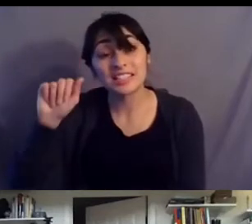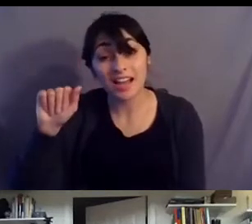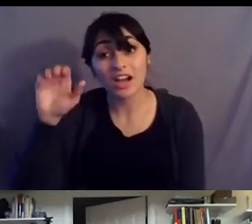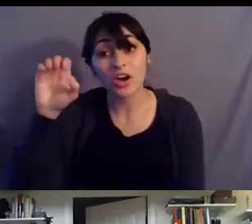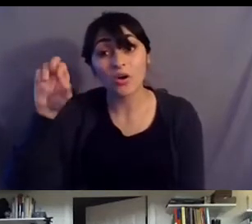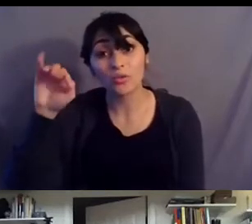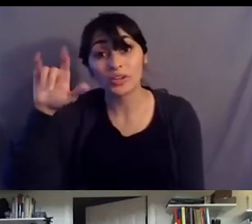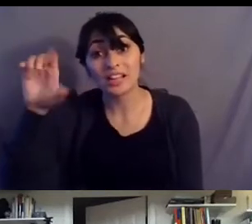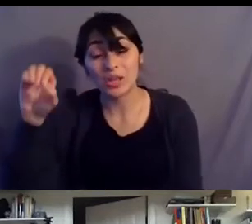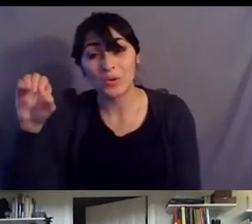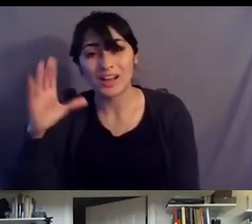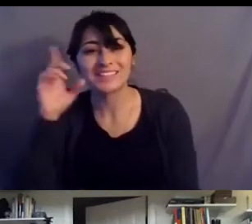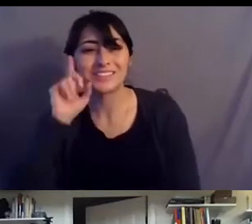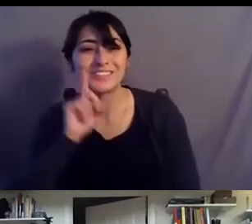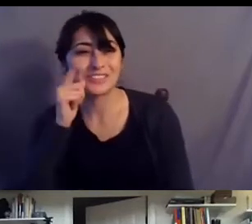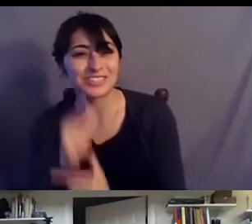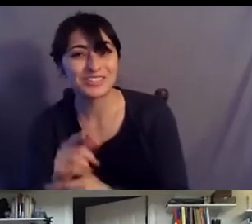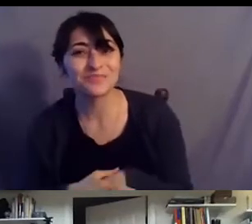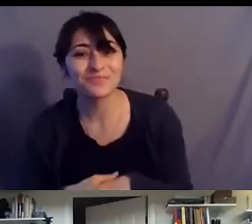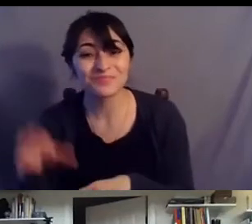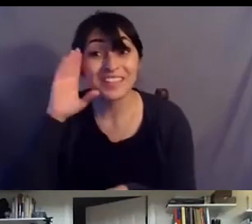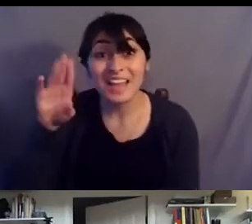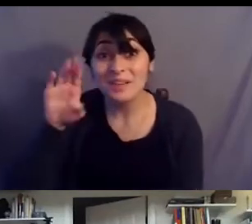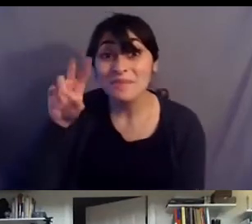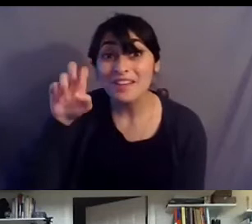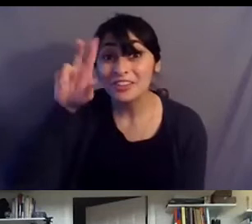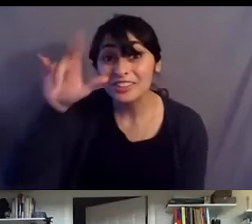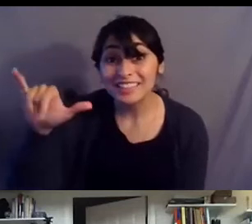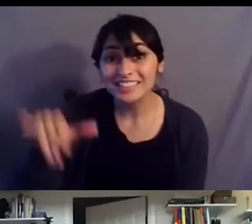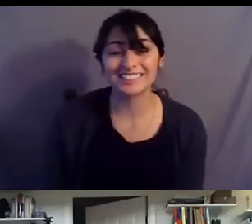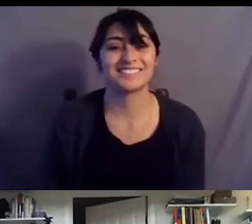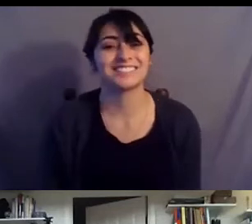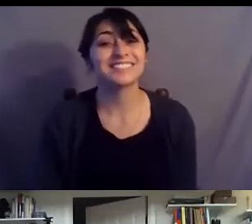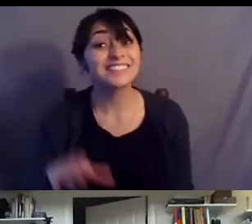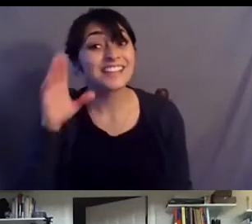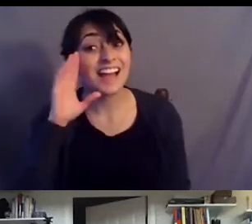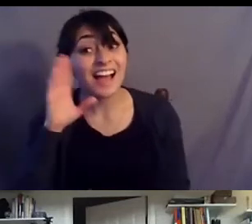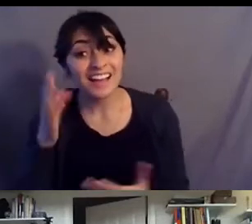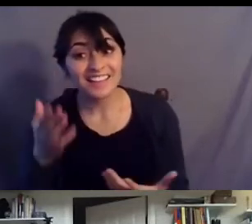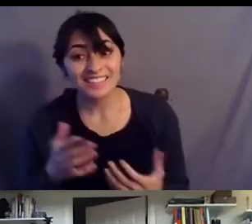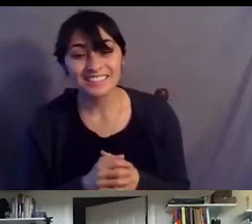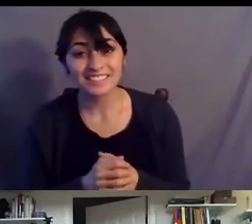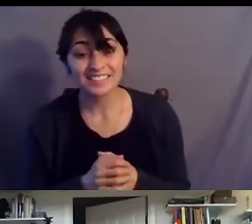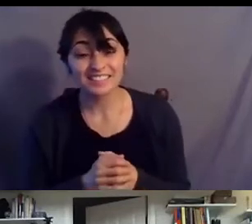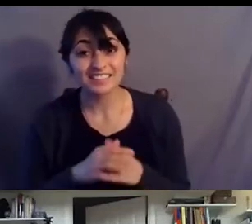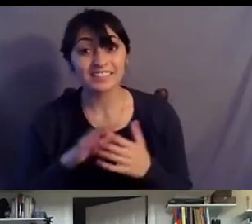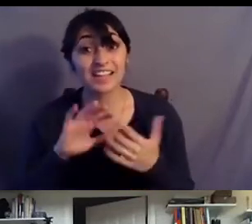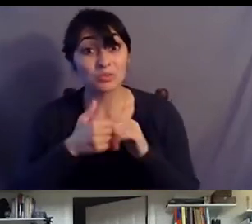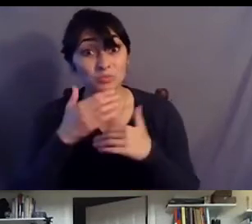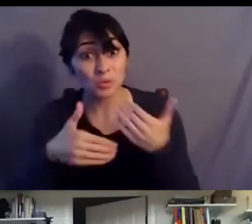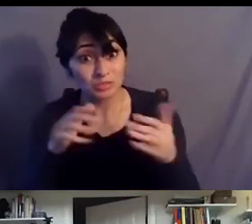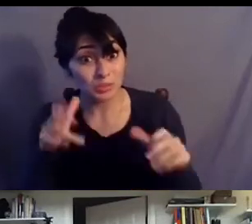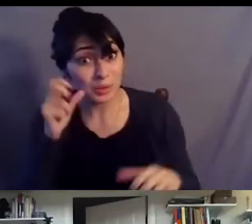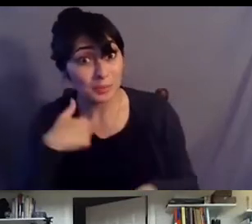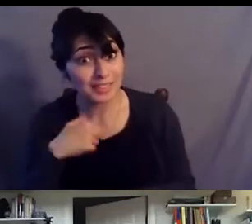start with beverly billy hey beverly hi hi how's it going can you hear me okay yeah